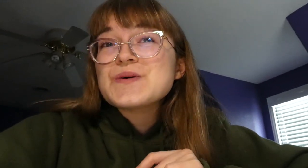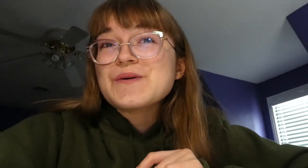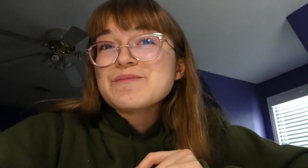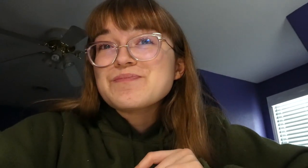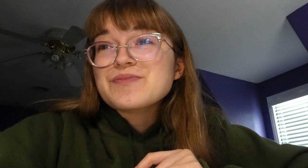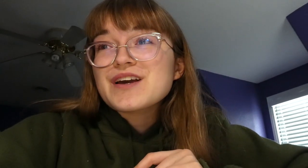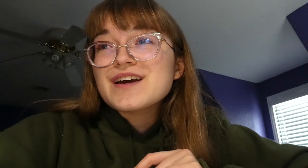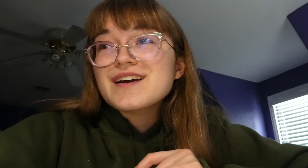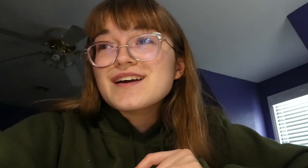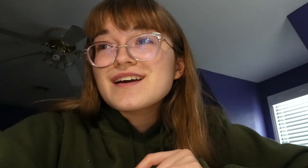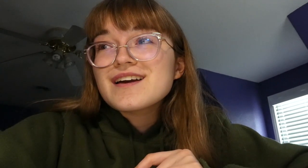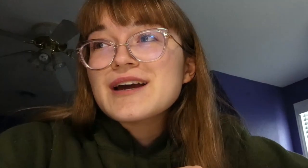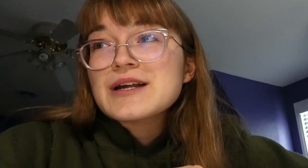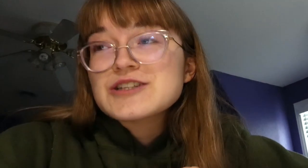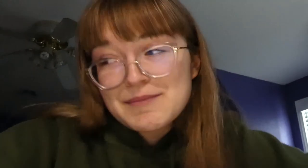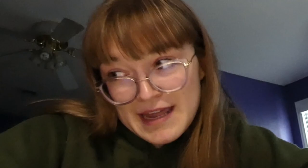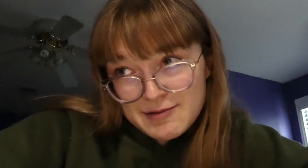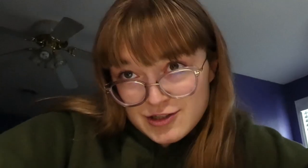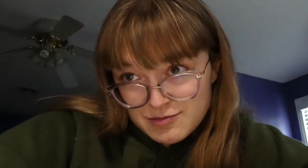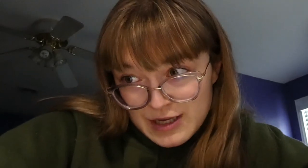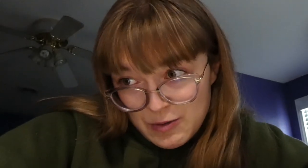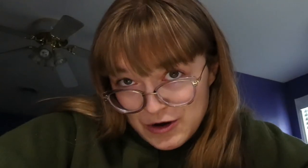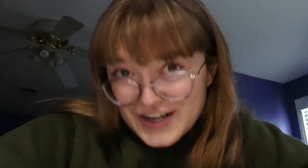talk bad about somebody at work.